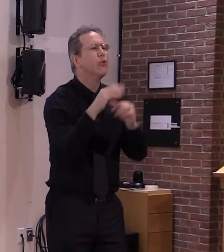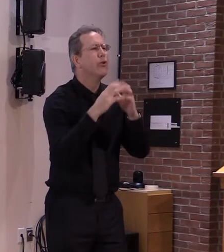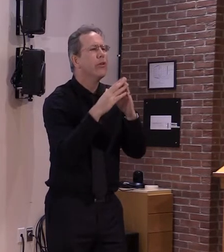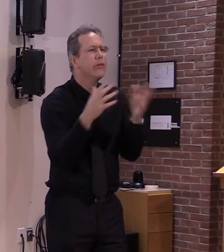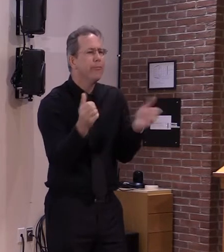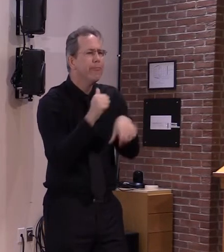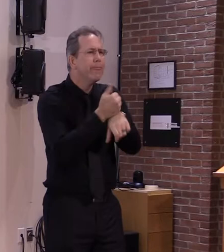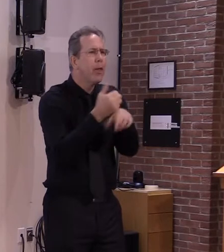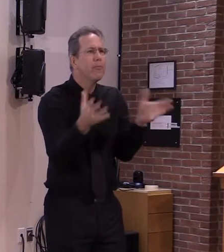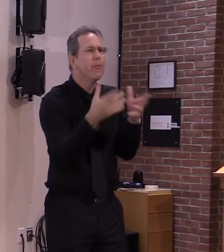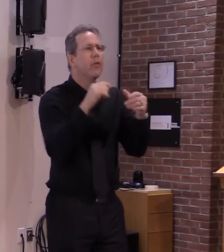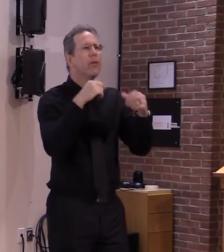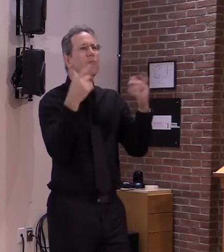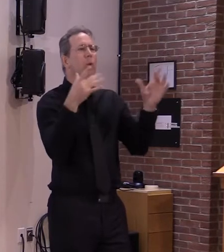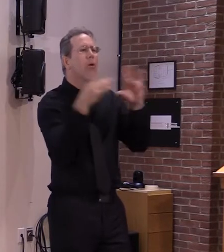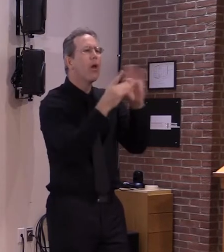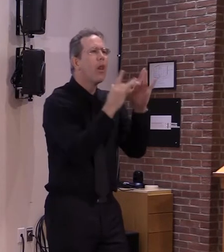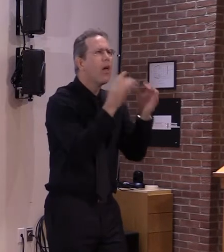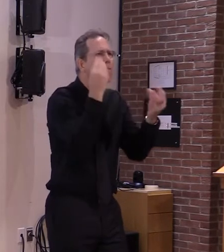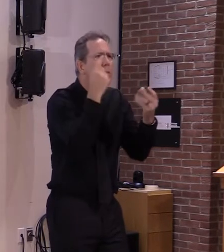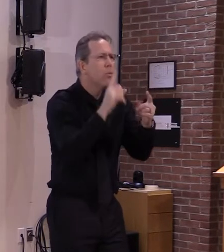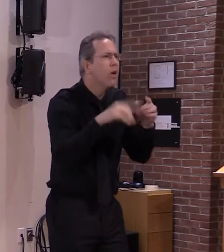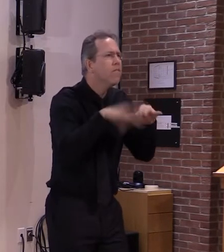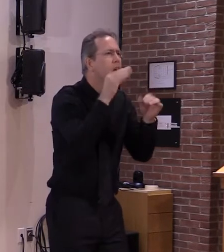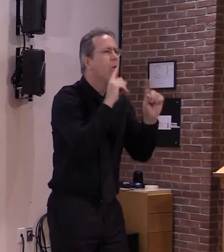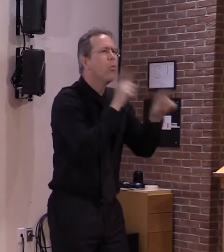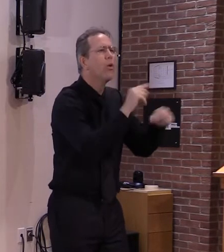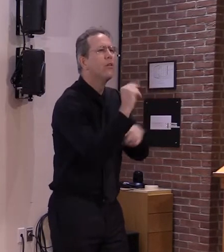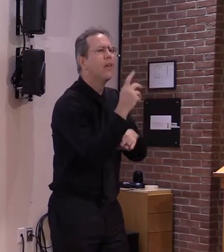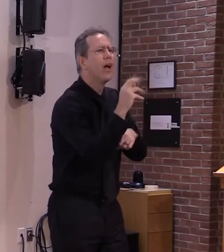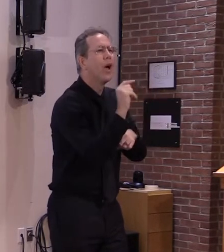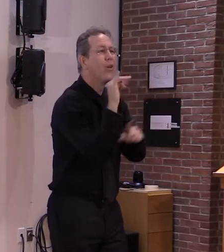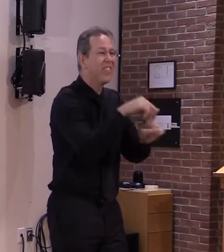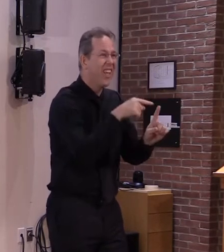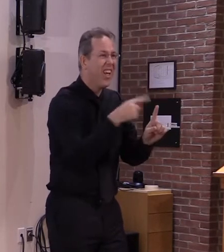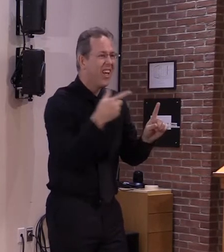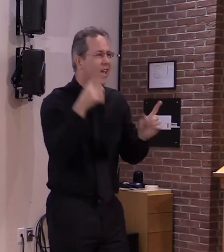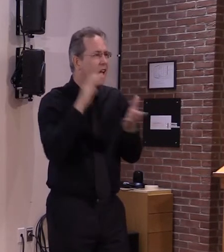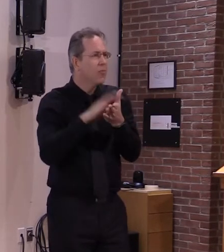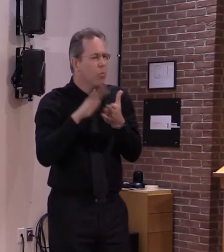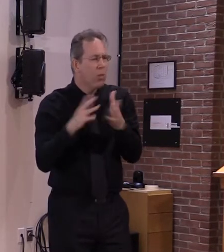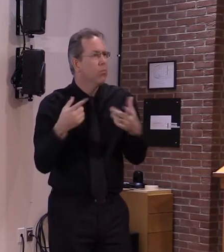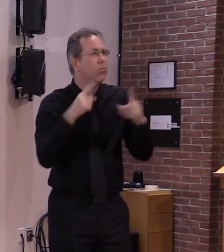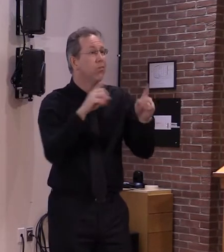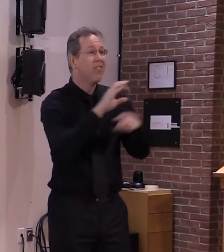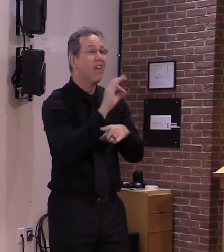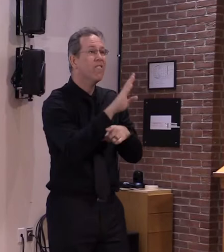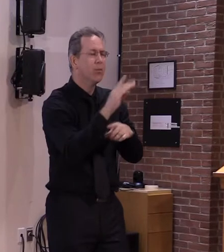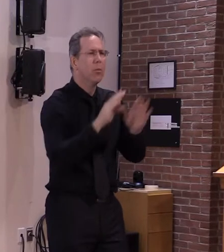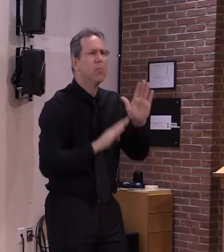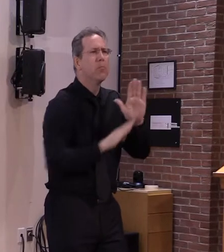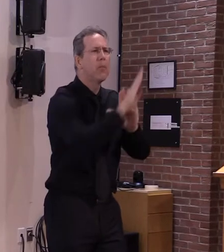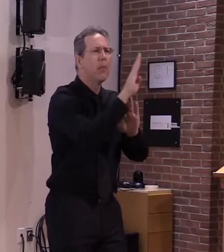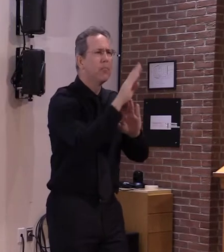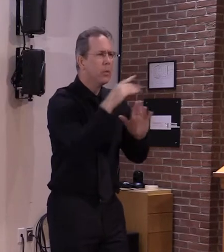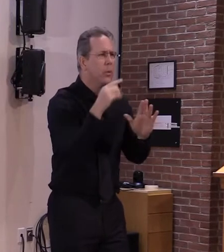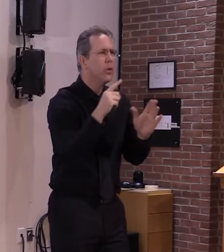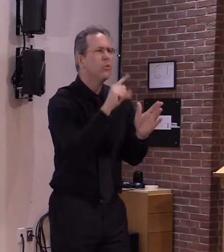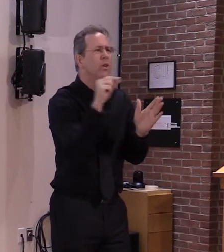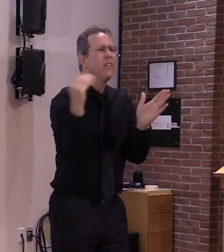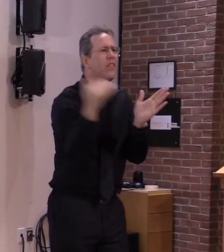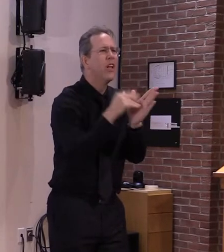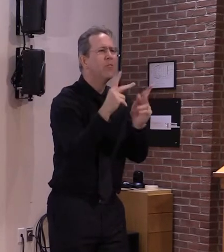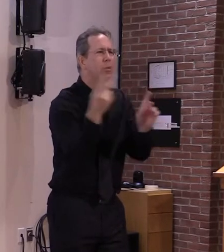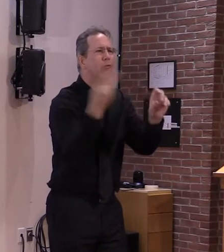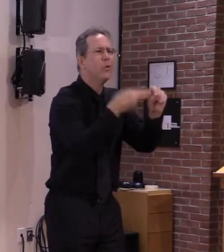takeout the page took off and now has over 20,000 members it provides a place for people